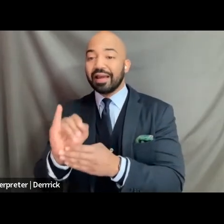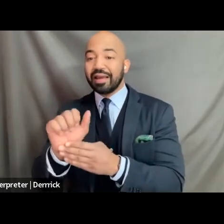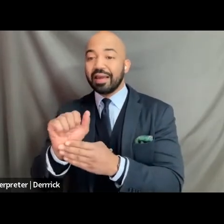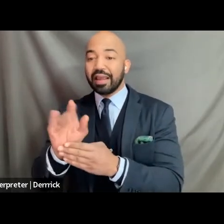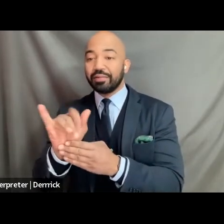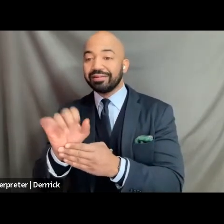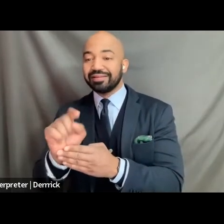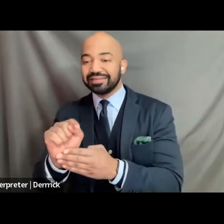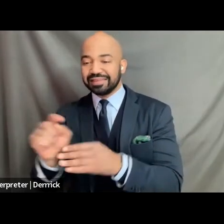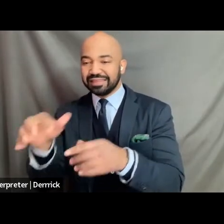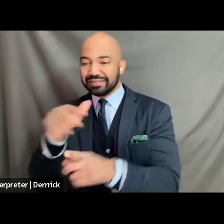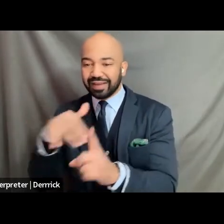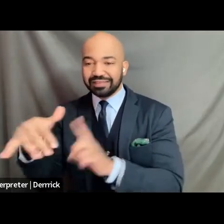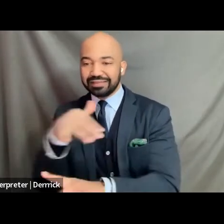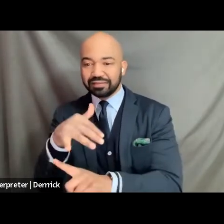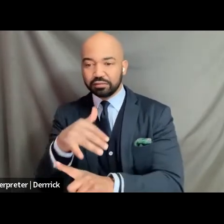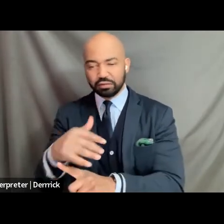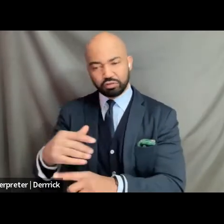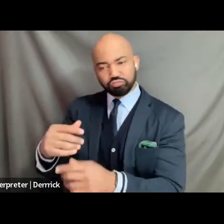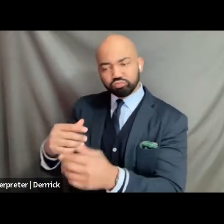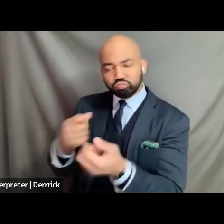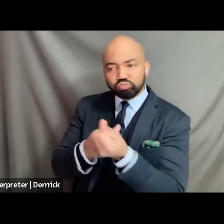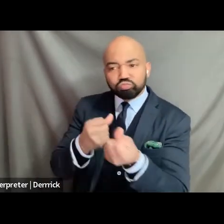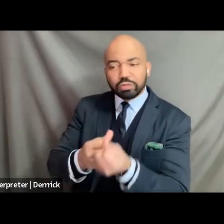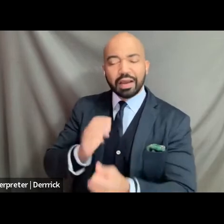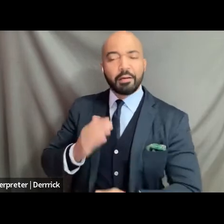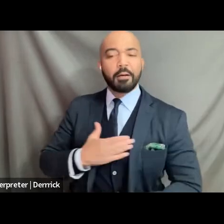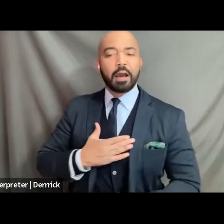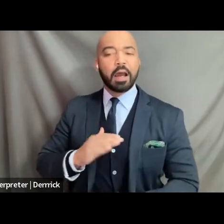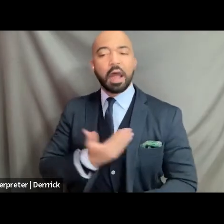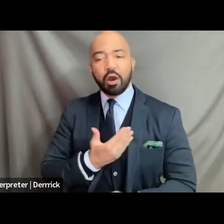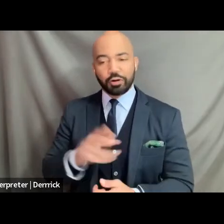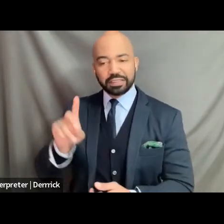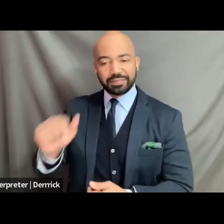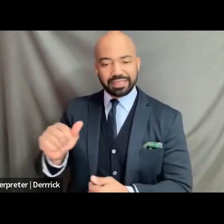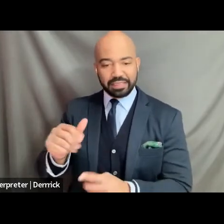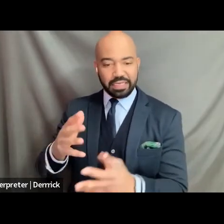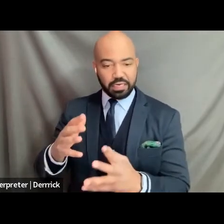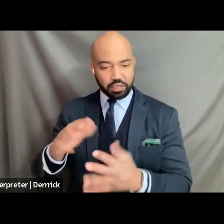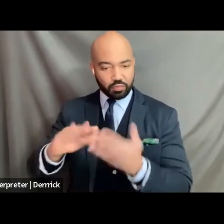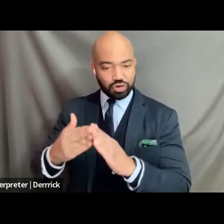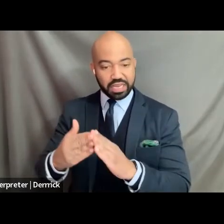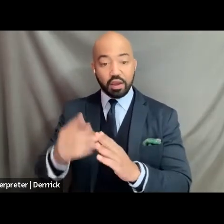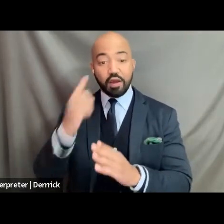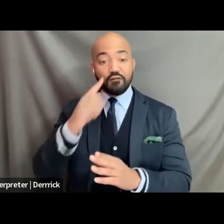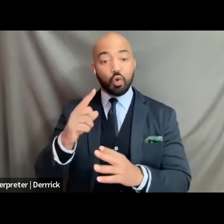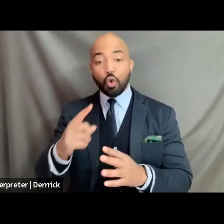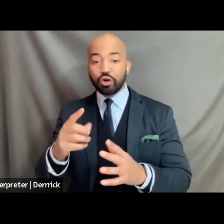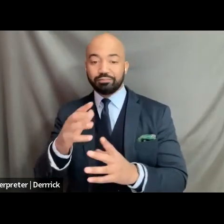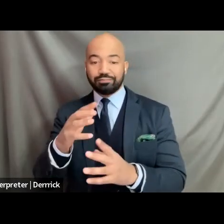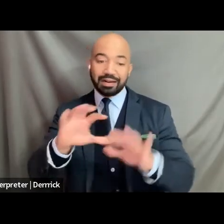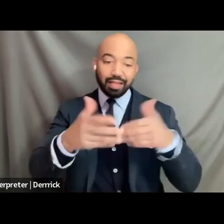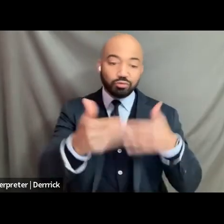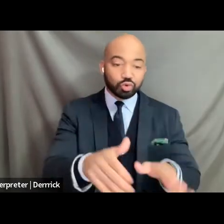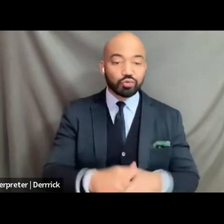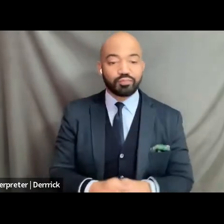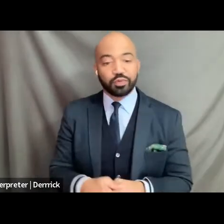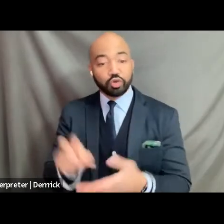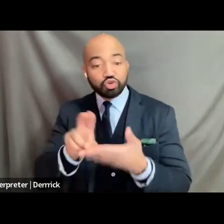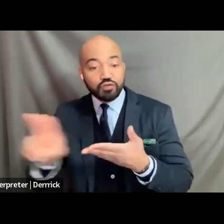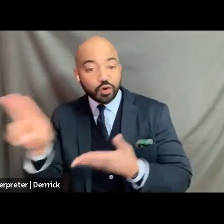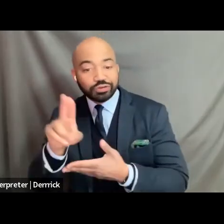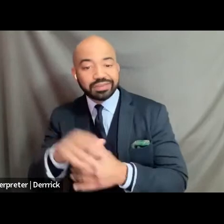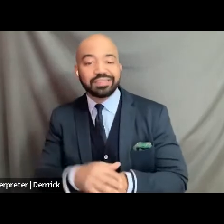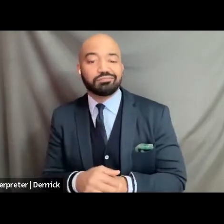today making sure that spaces like the classrooms and university settings and workplaces can be spaces where we feel